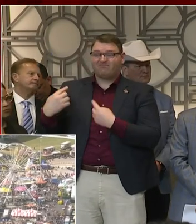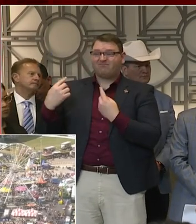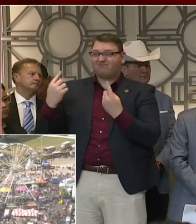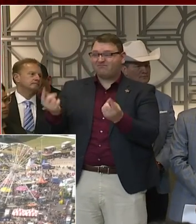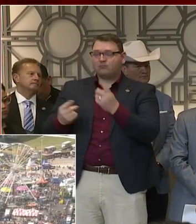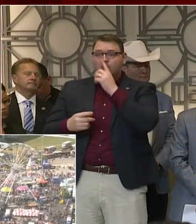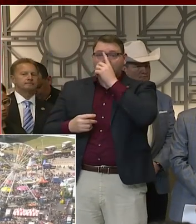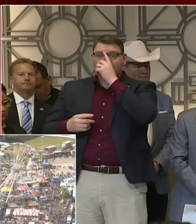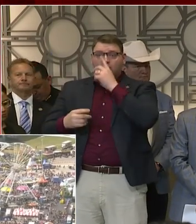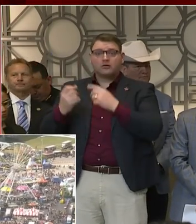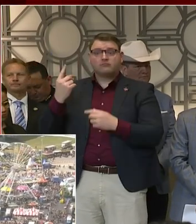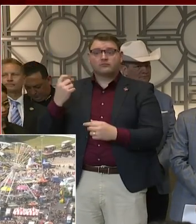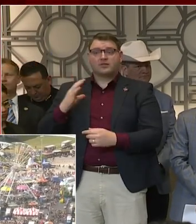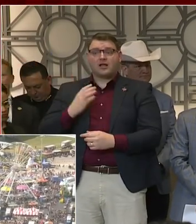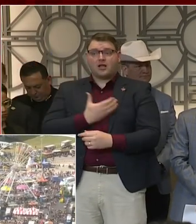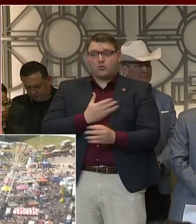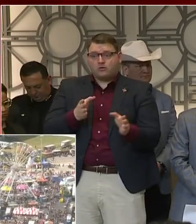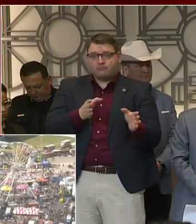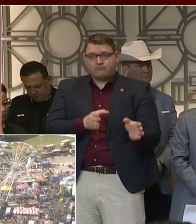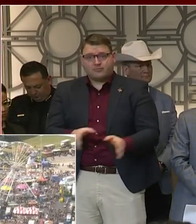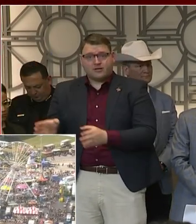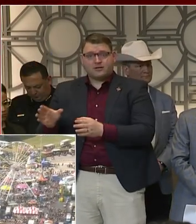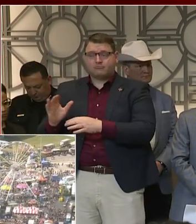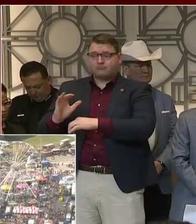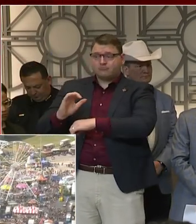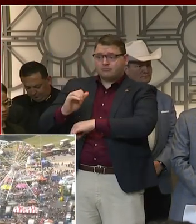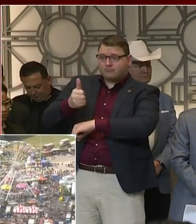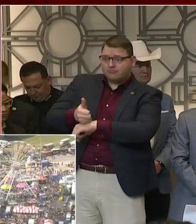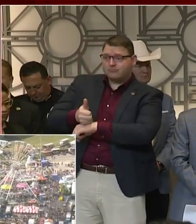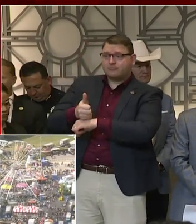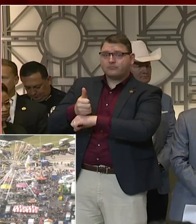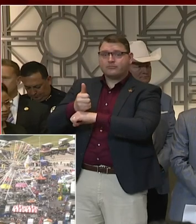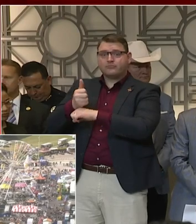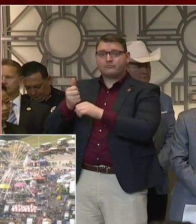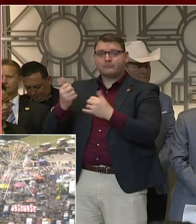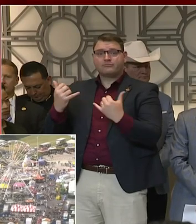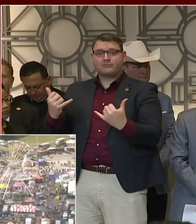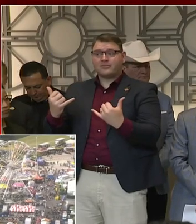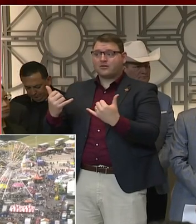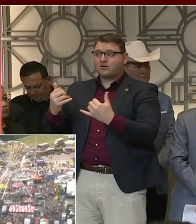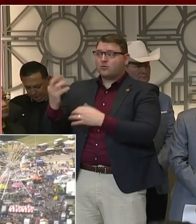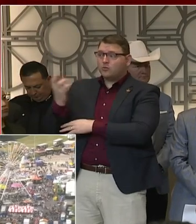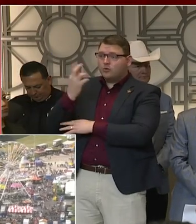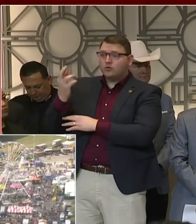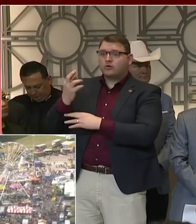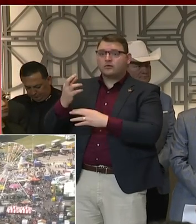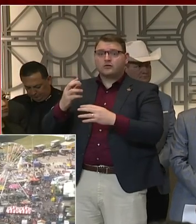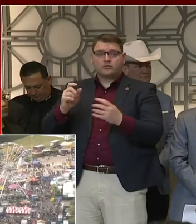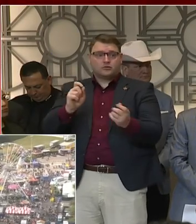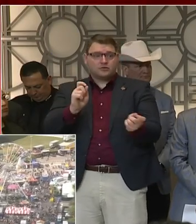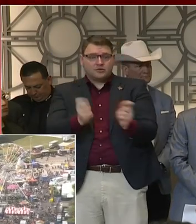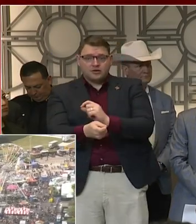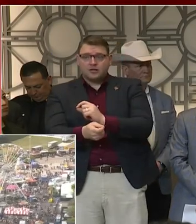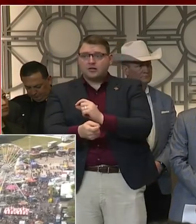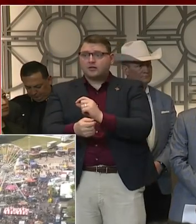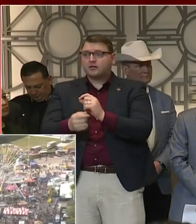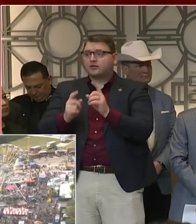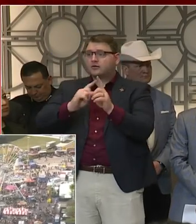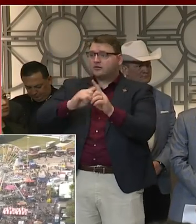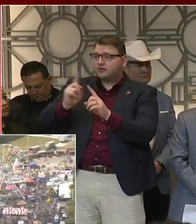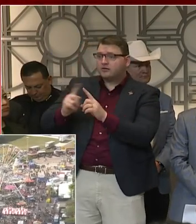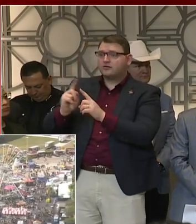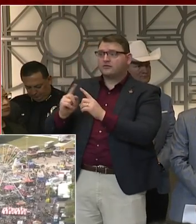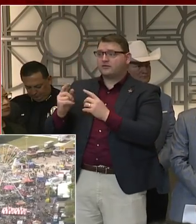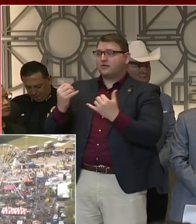decisions for us to make, but also for people in the community to partake in changing plans and making all those